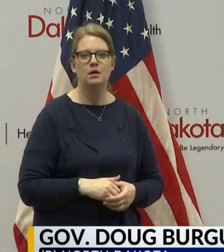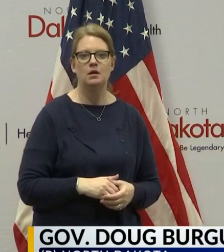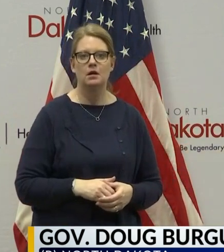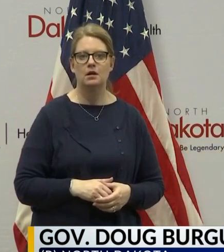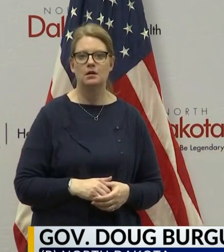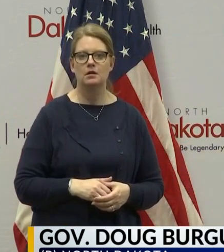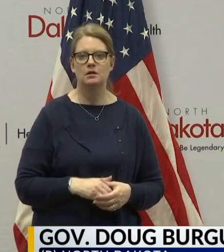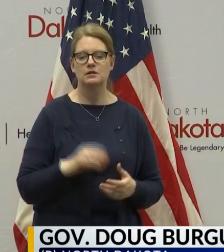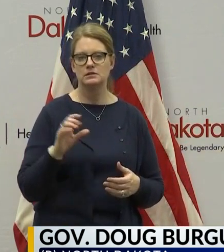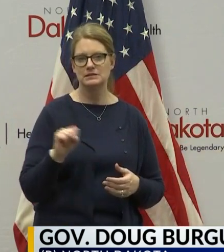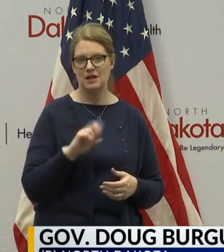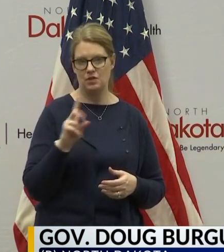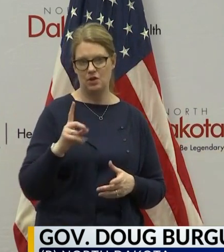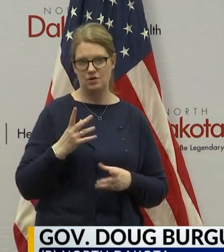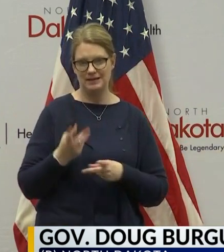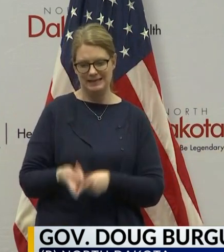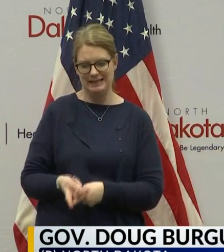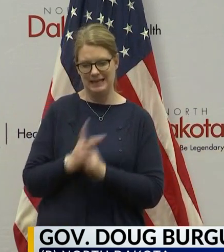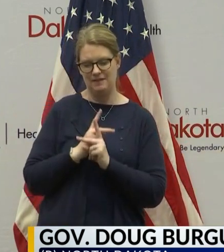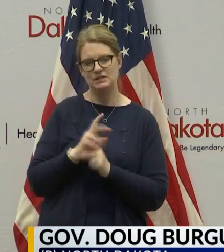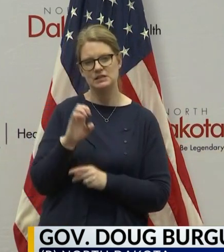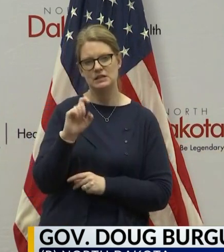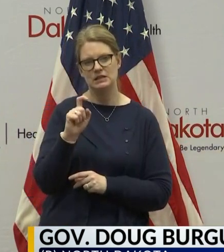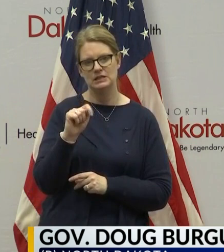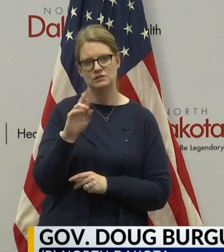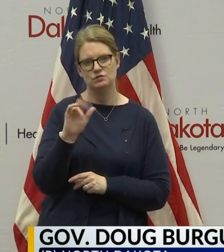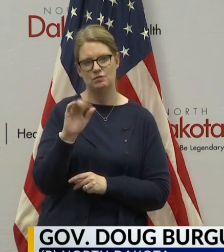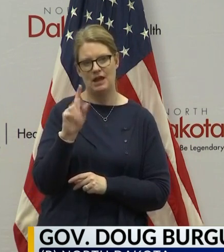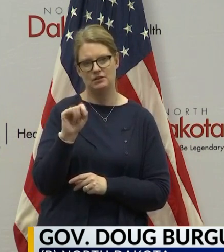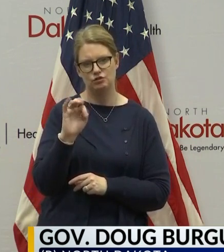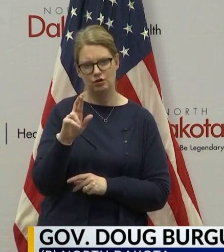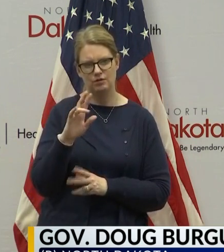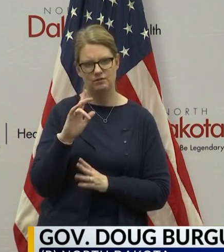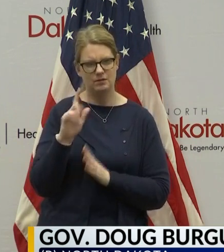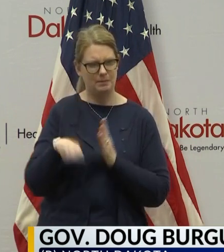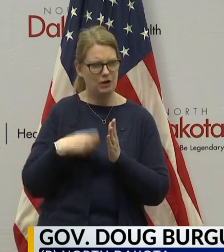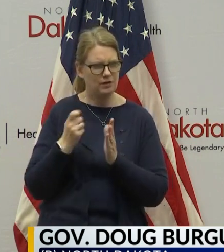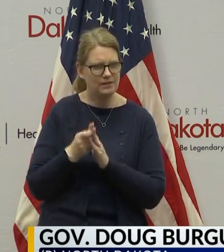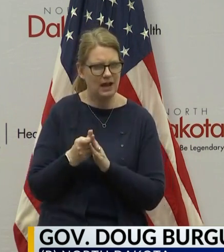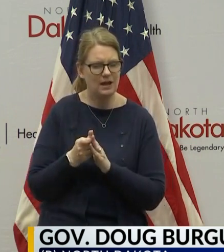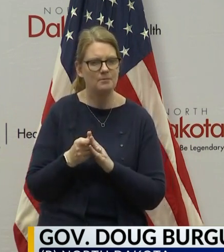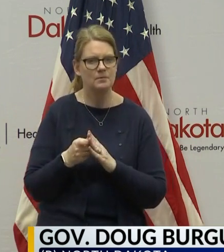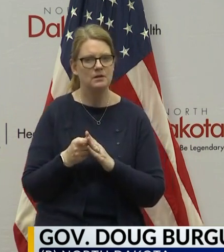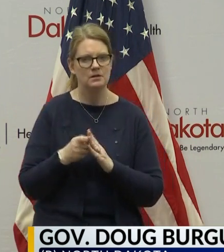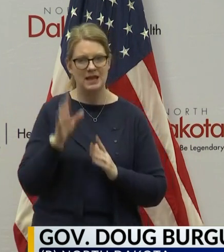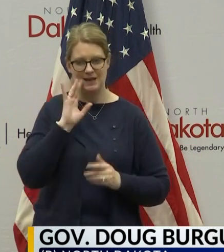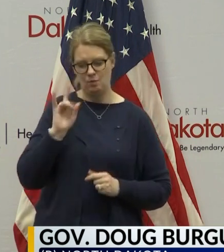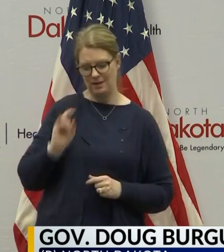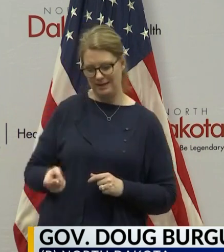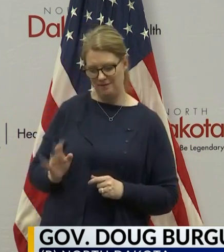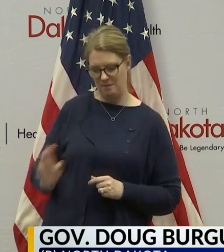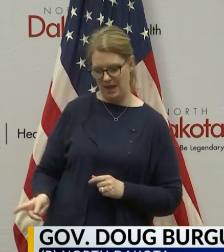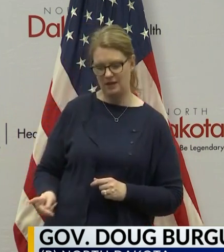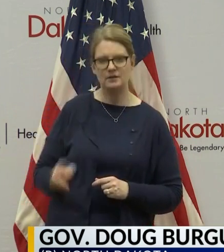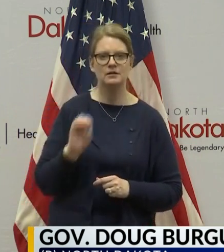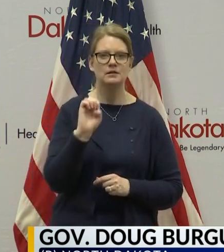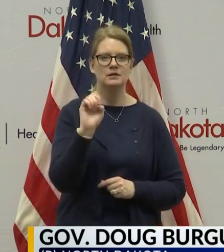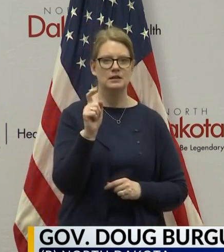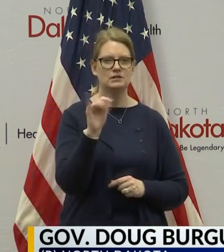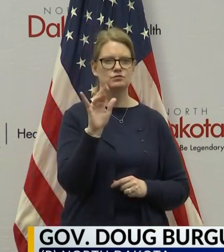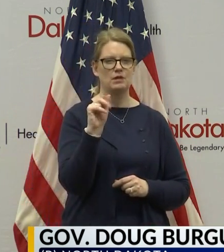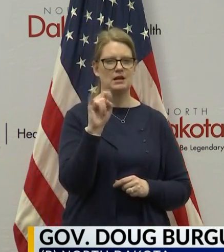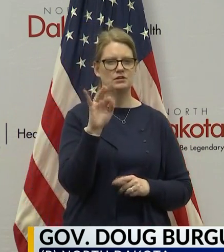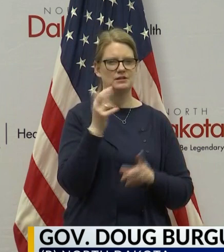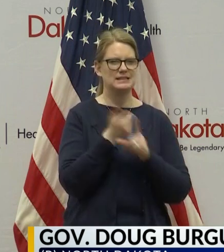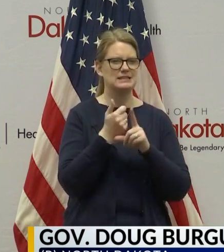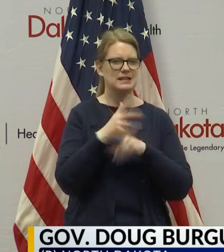South Dakota lent us an extractor for a period of time, which we'll get back to them if we need an extractor. a component that goes